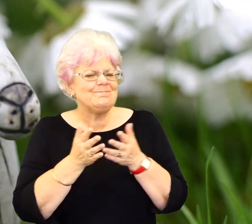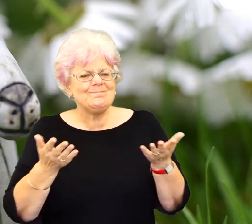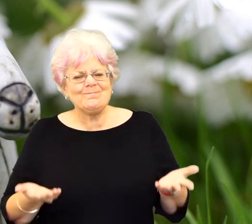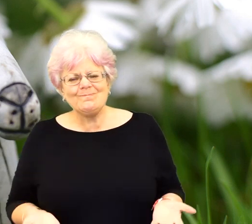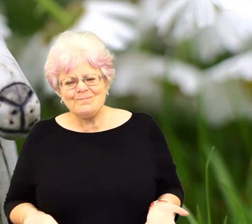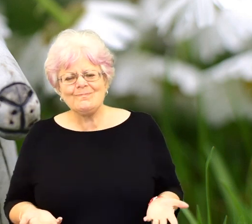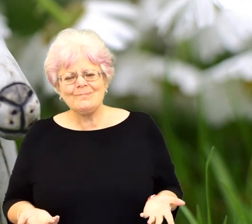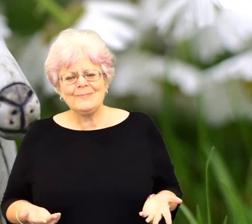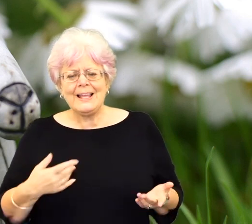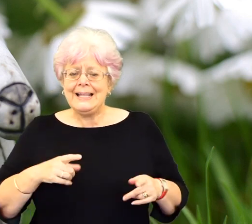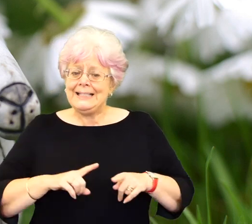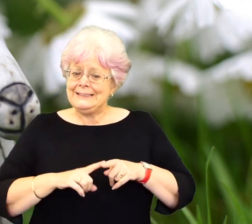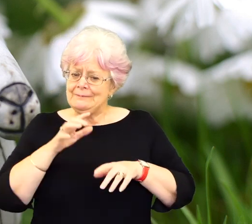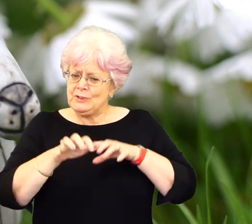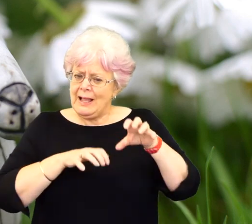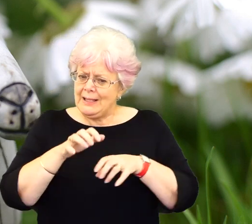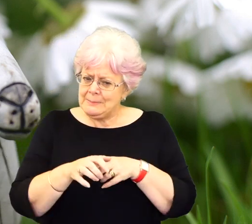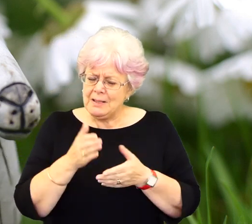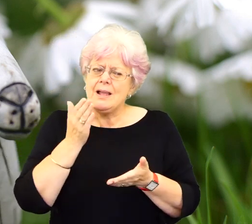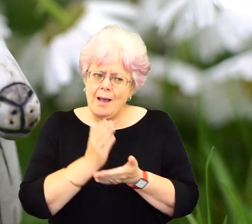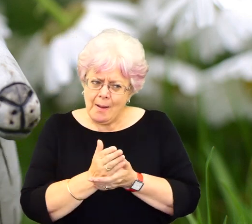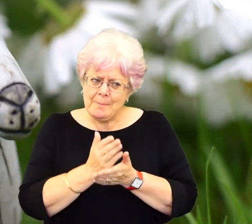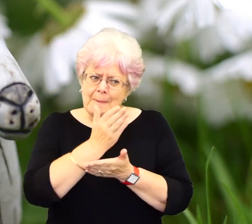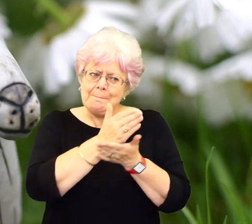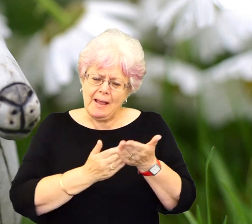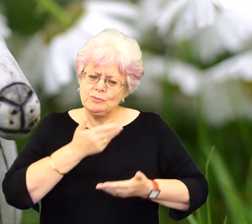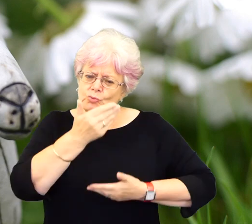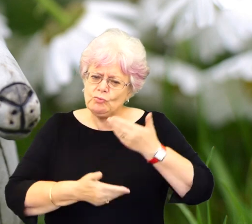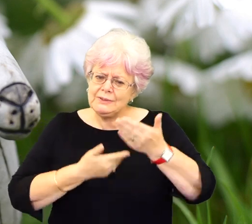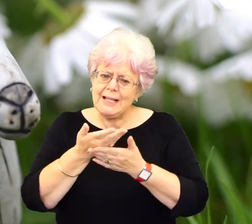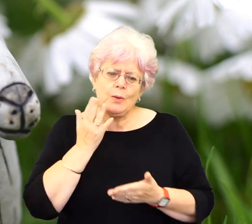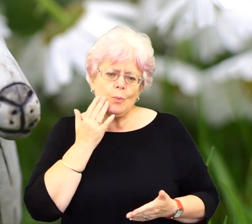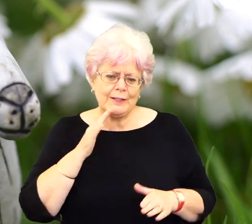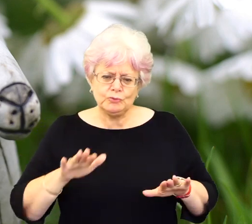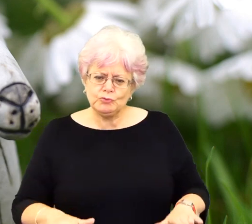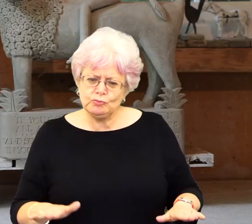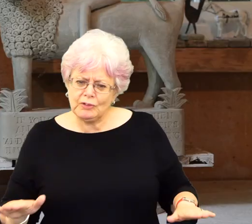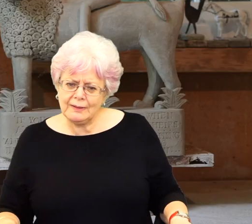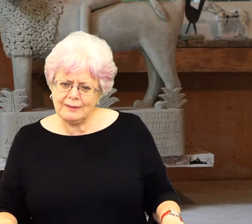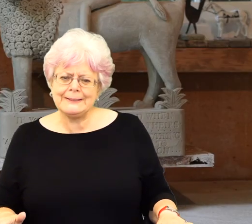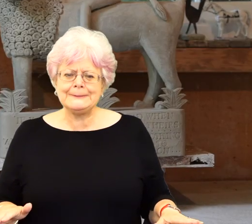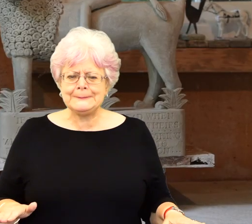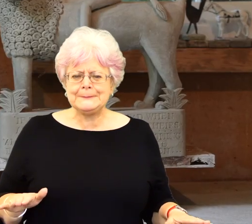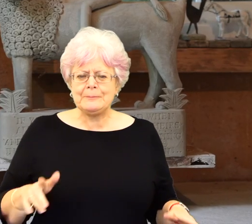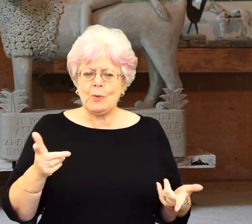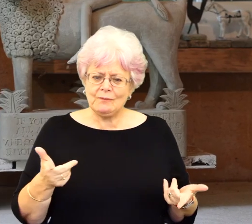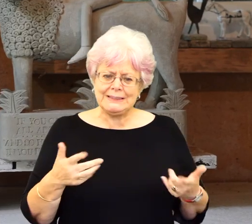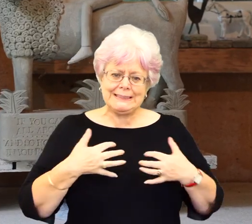Well, I think, I mean, certainly obviously a lot of exotic animals are part of our storytelling as children. get, mean, so with tigers and lions and